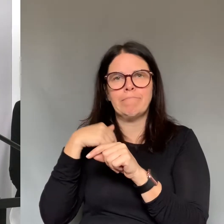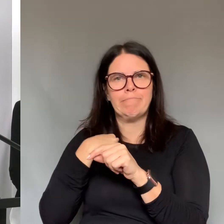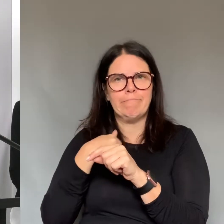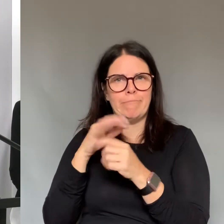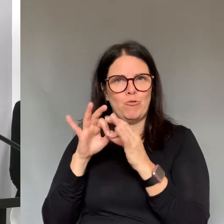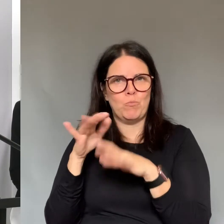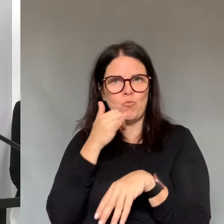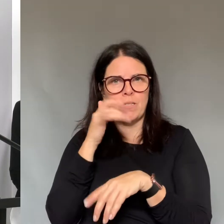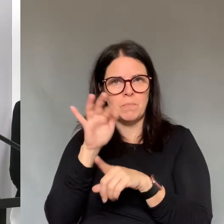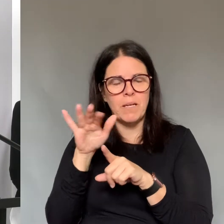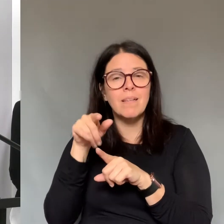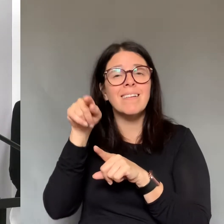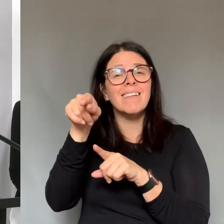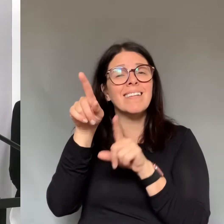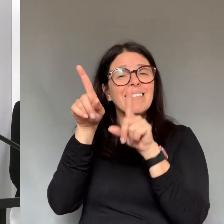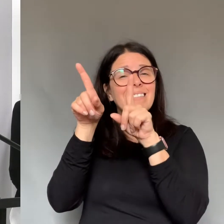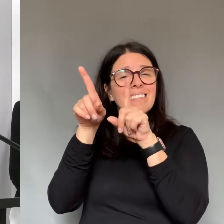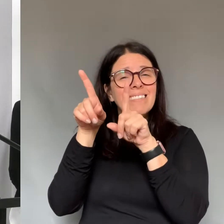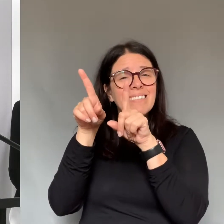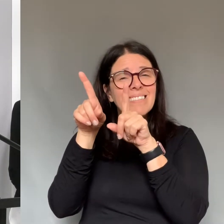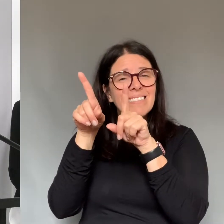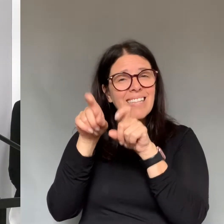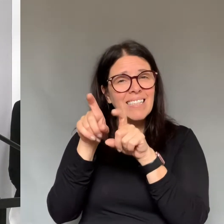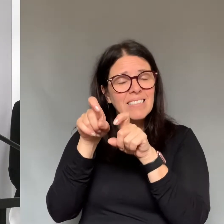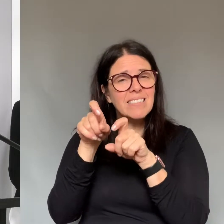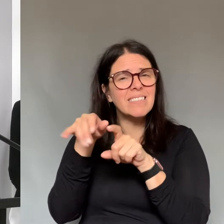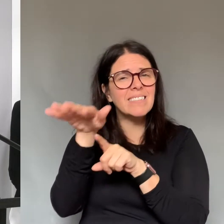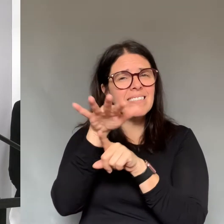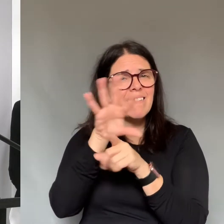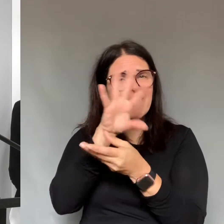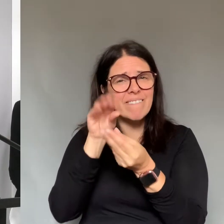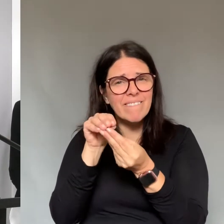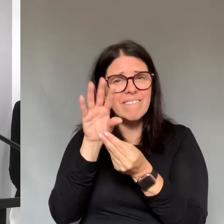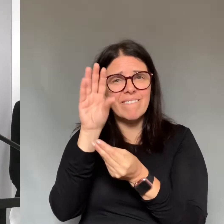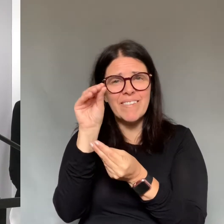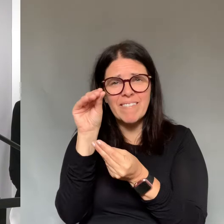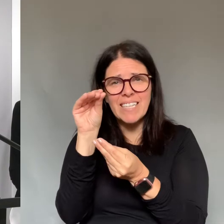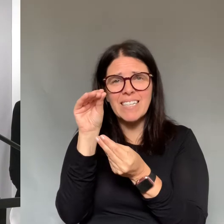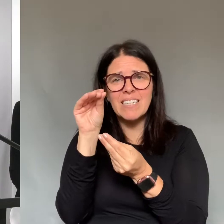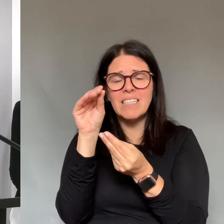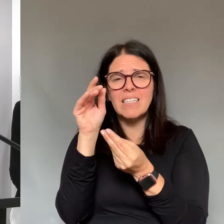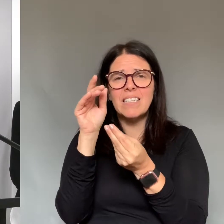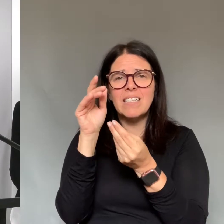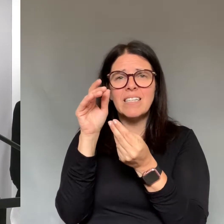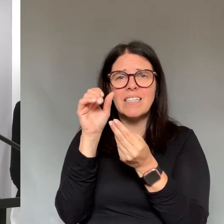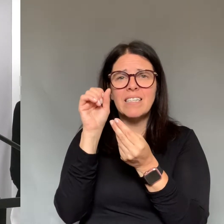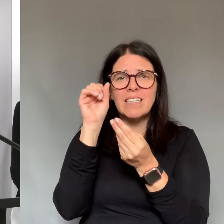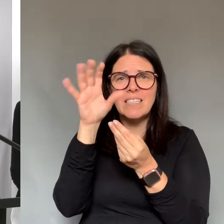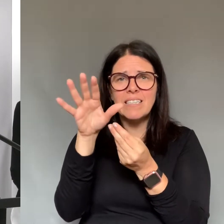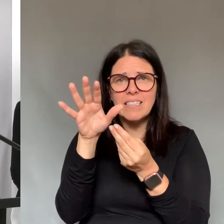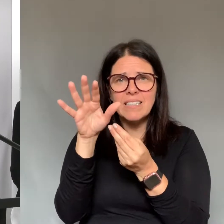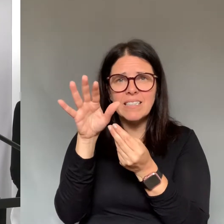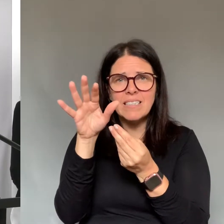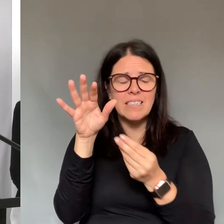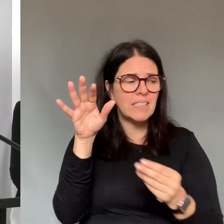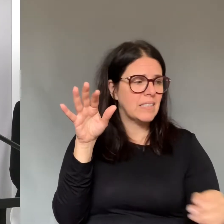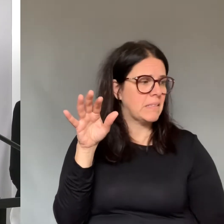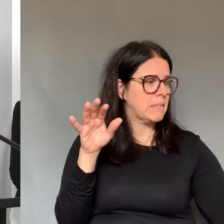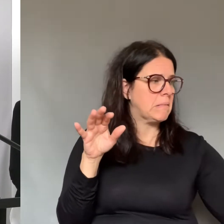they are tested based on their clinical presentation, not based on any other high risk than any of us have.